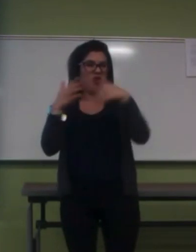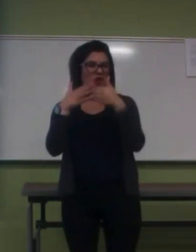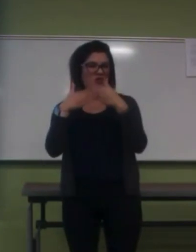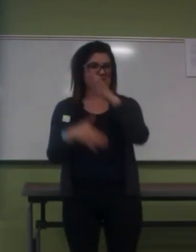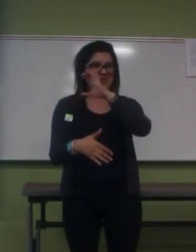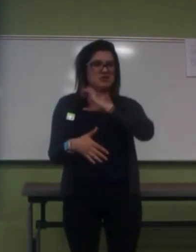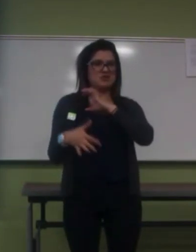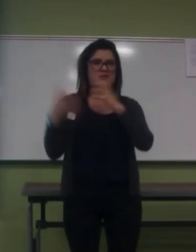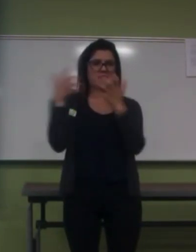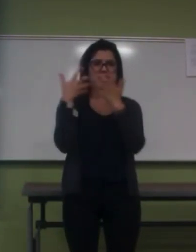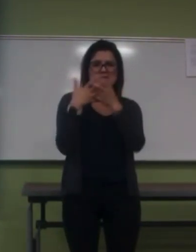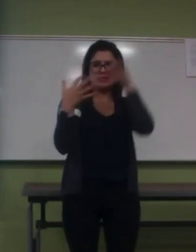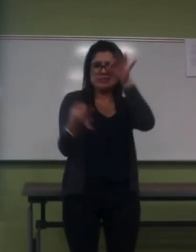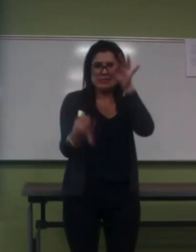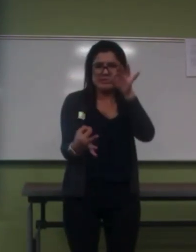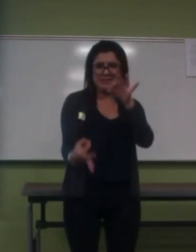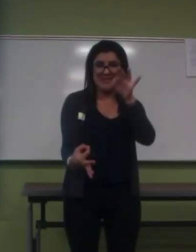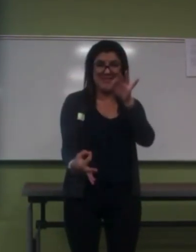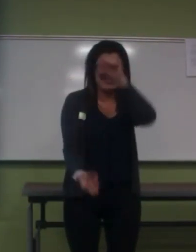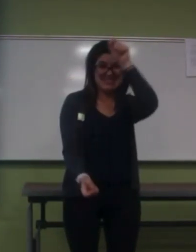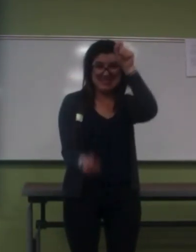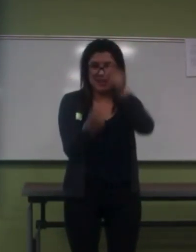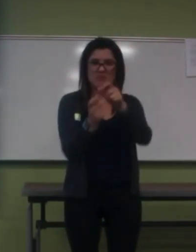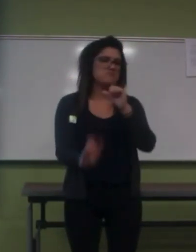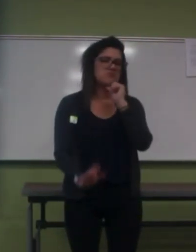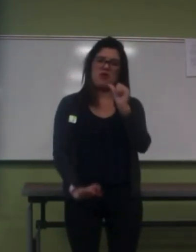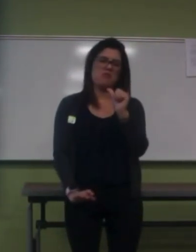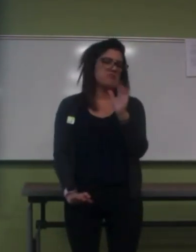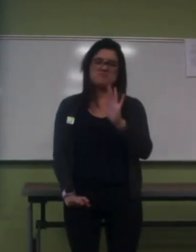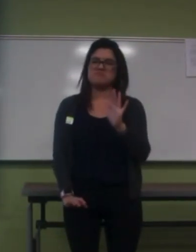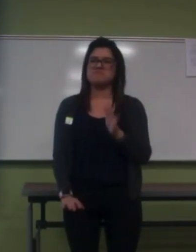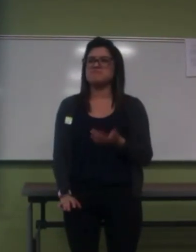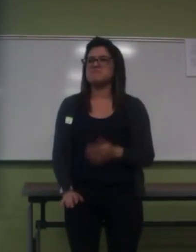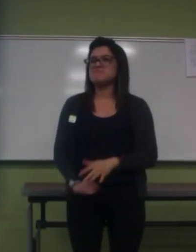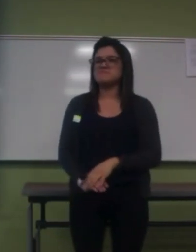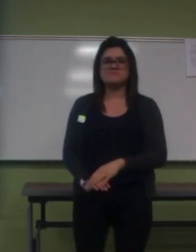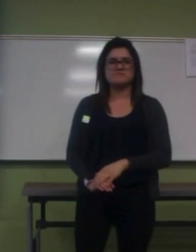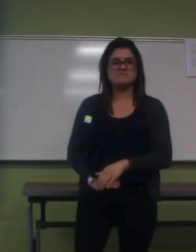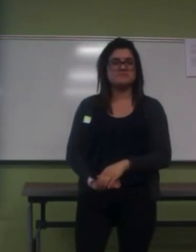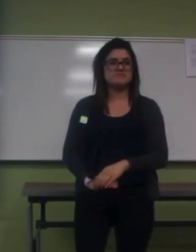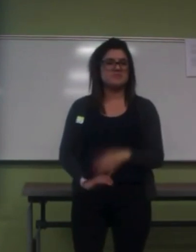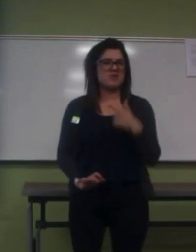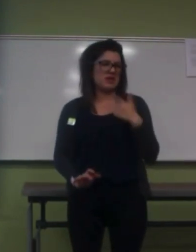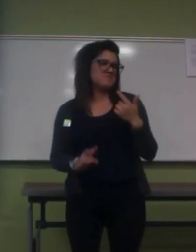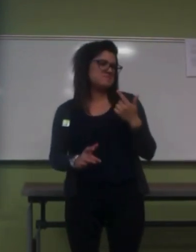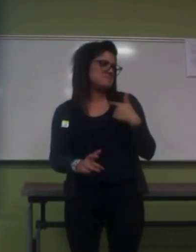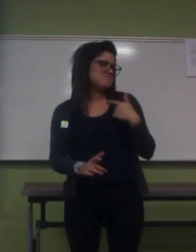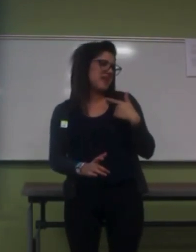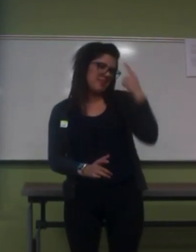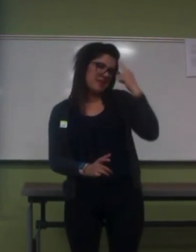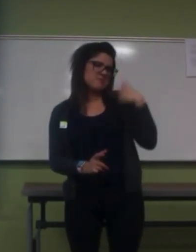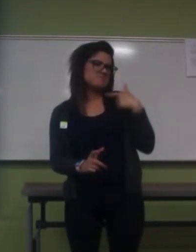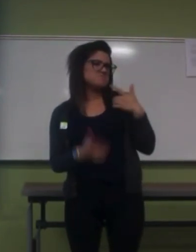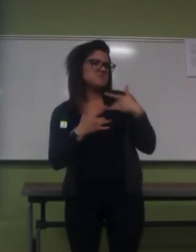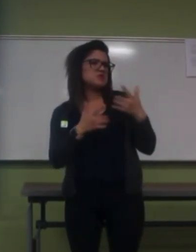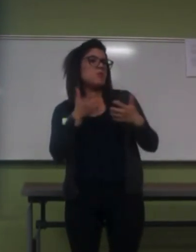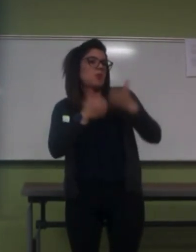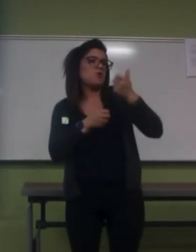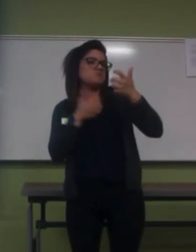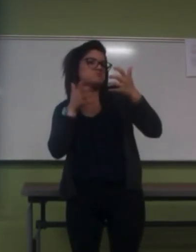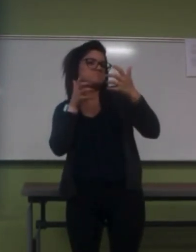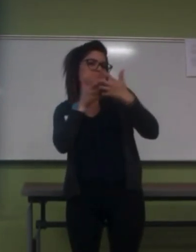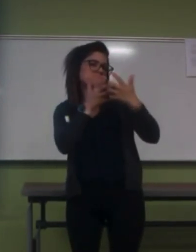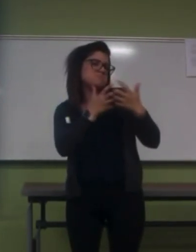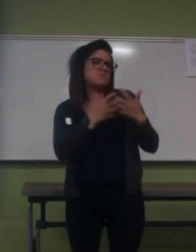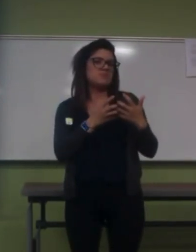match who you are as a person, but I'd say that they're pretty close. And, that's why people that are